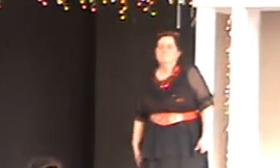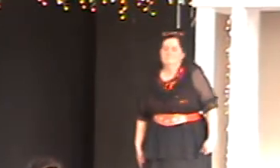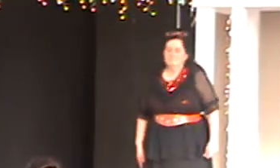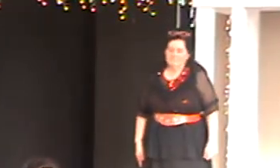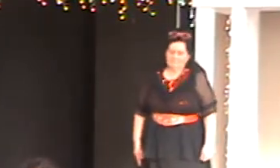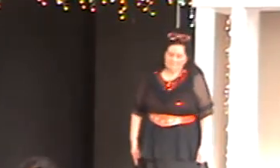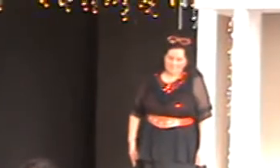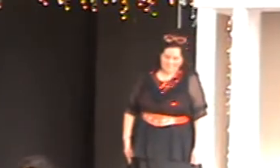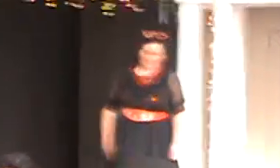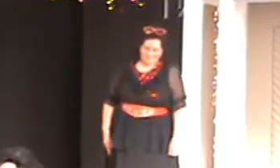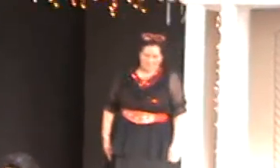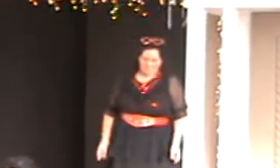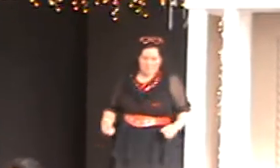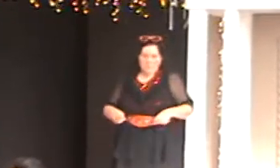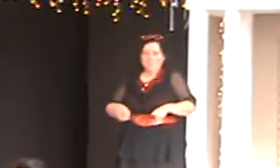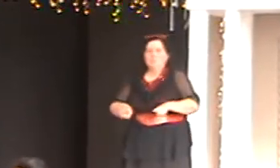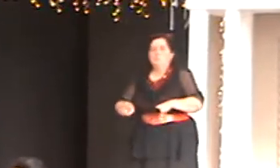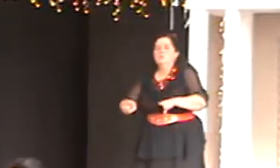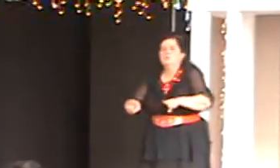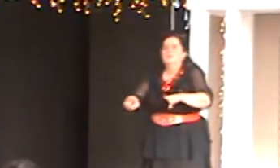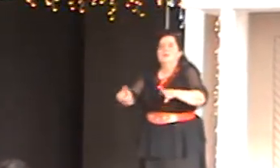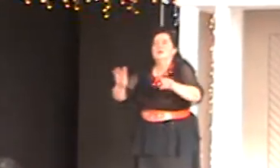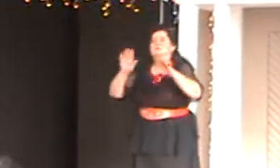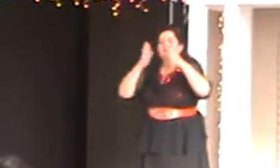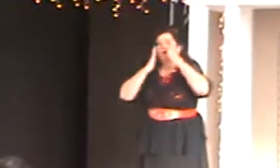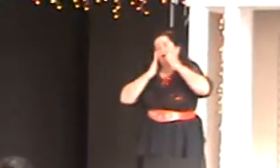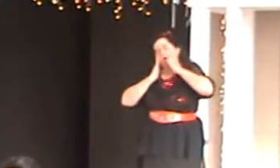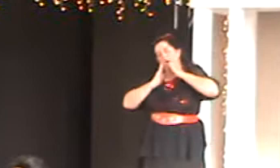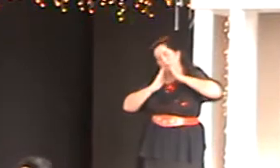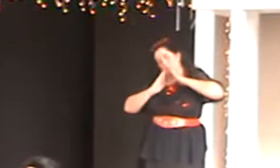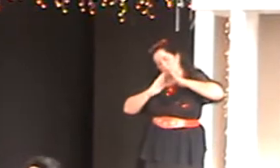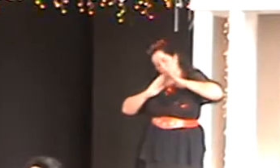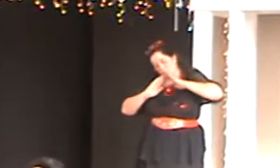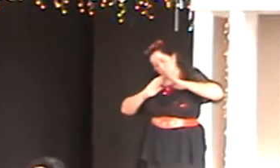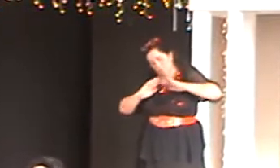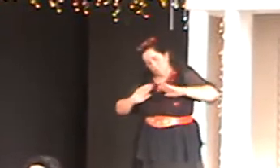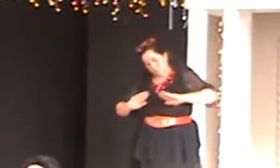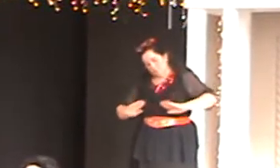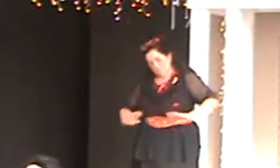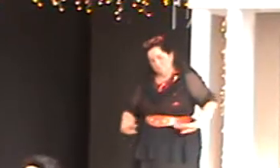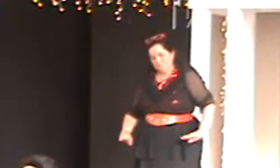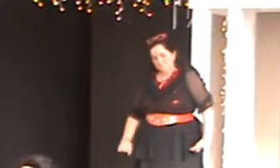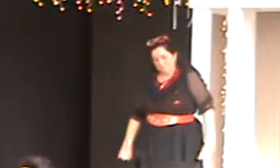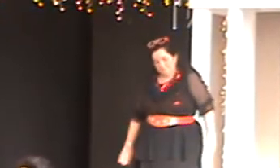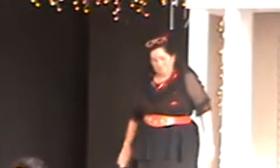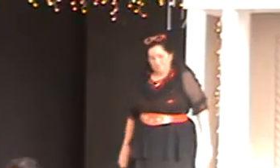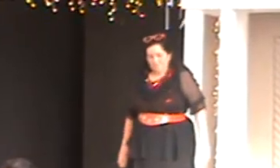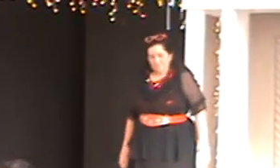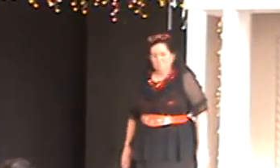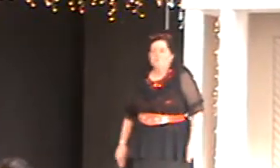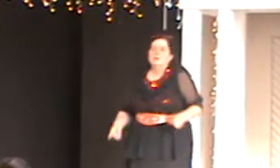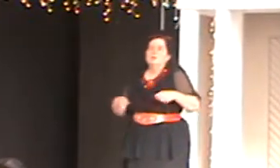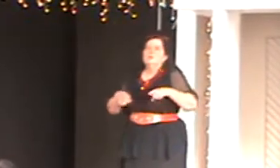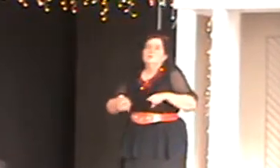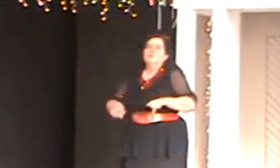When you breathe, feeling